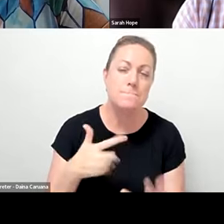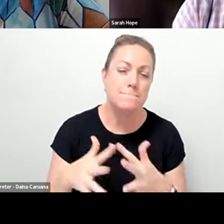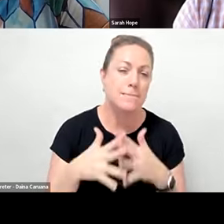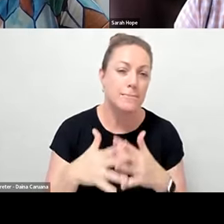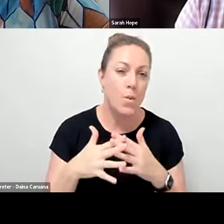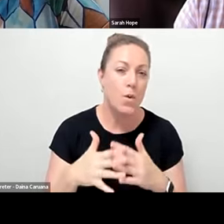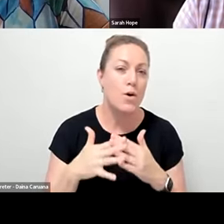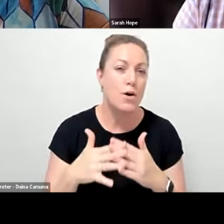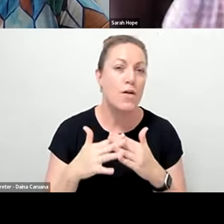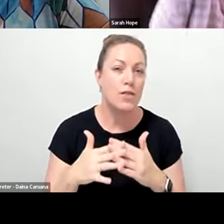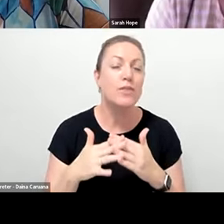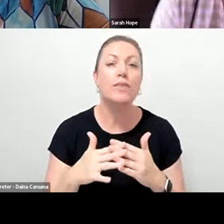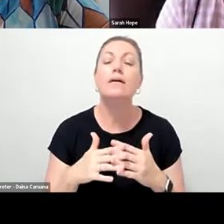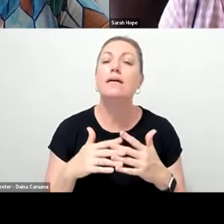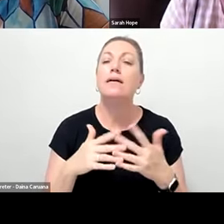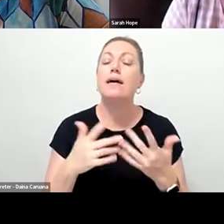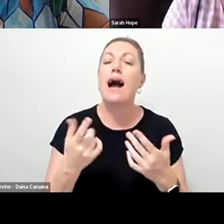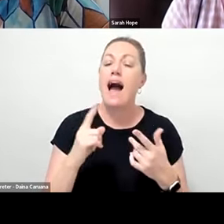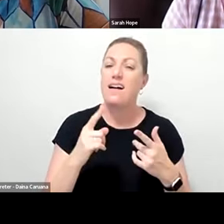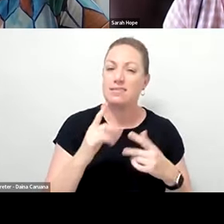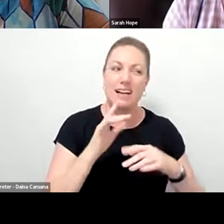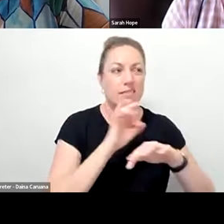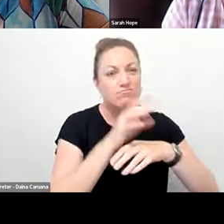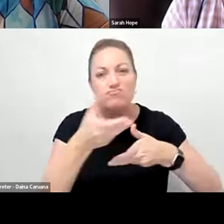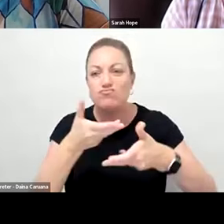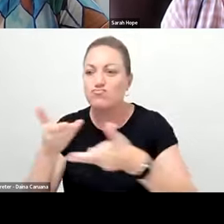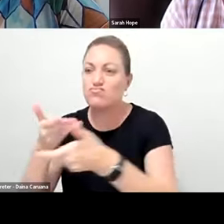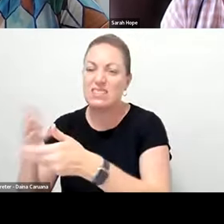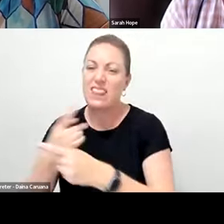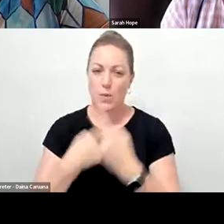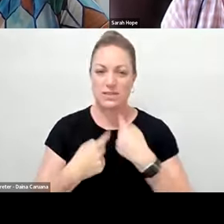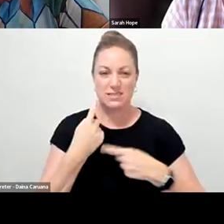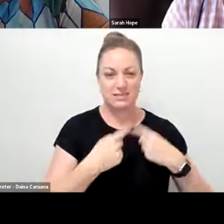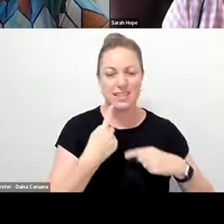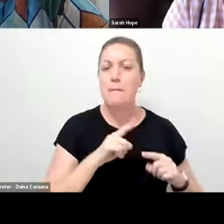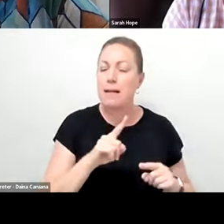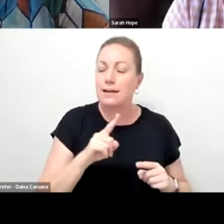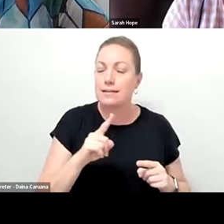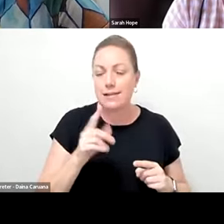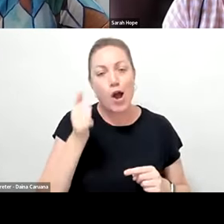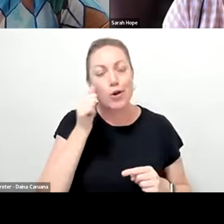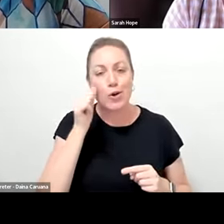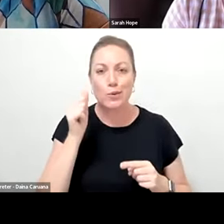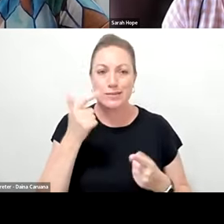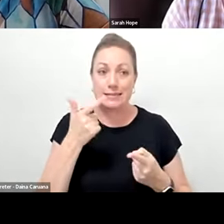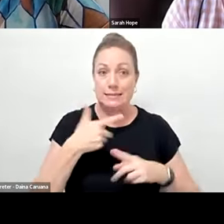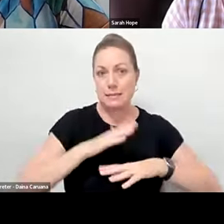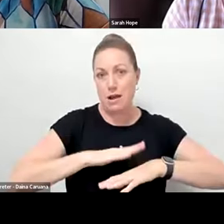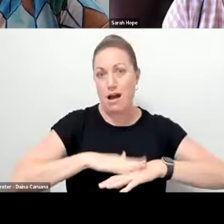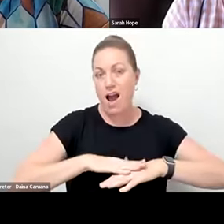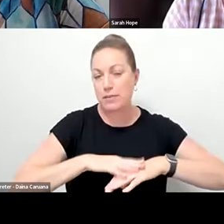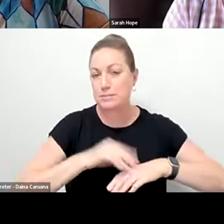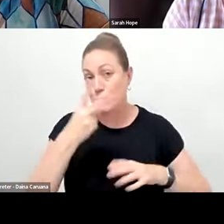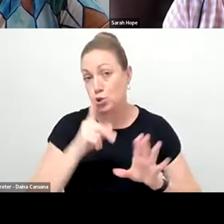Um, and certainly in the conversations afterwards, they were saying that too. So, yeah, so, but it has taken a little bit of time. So it's been two years